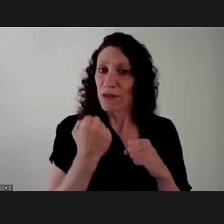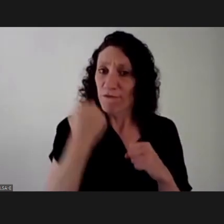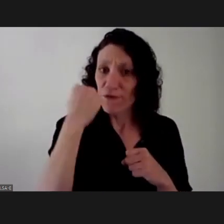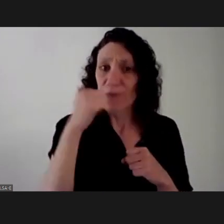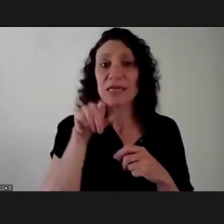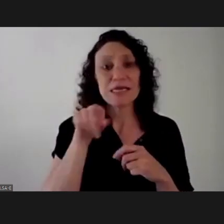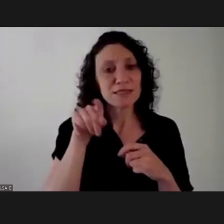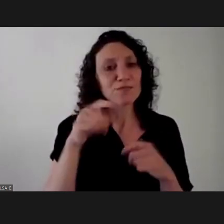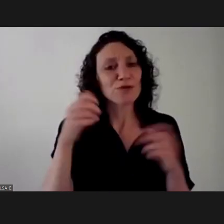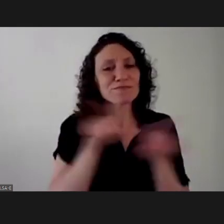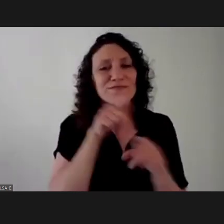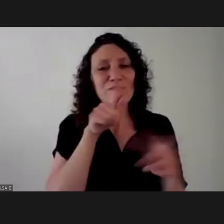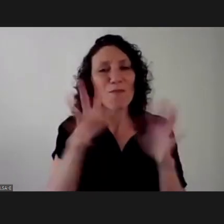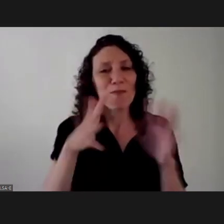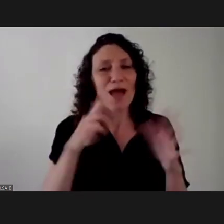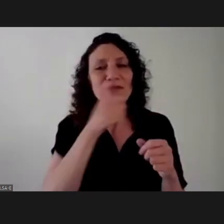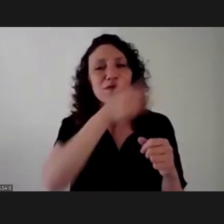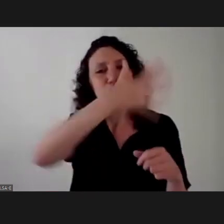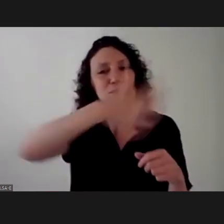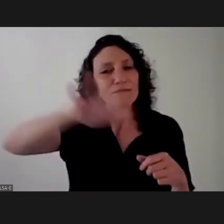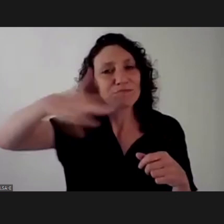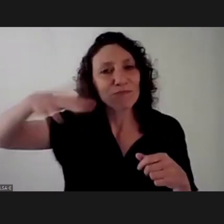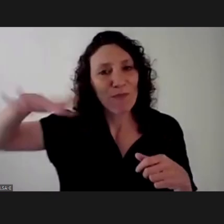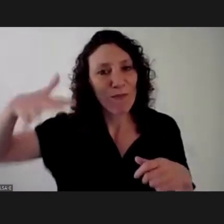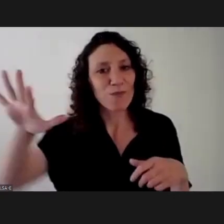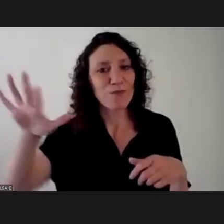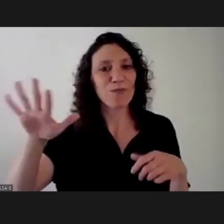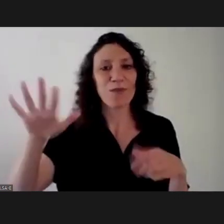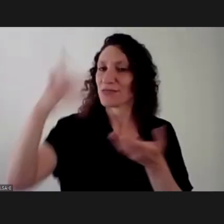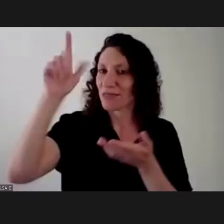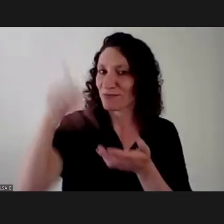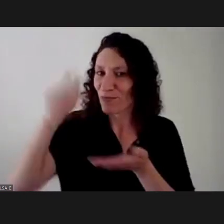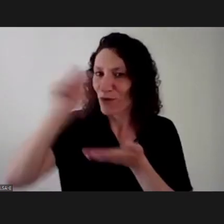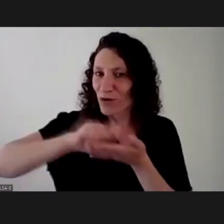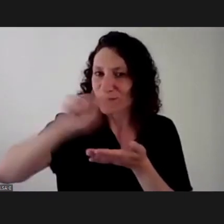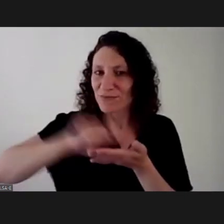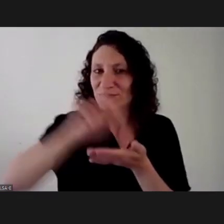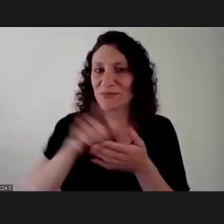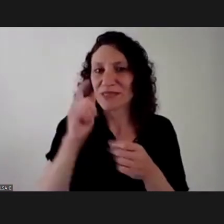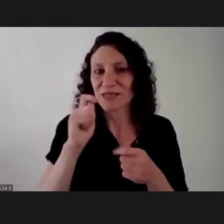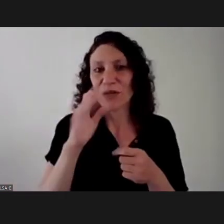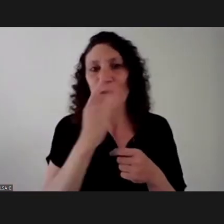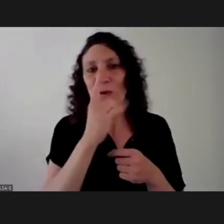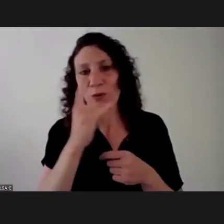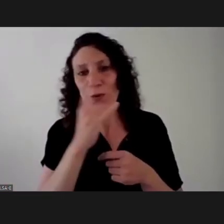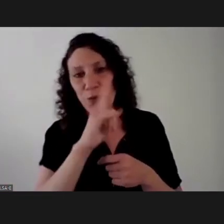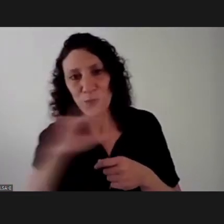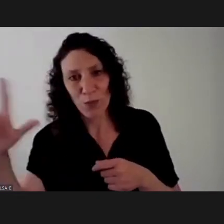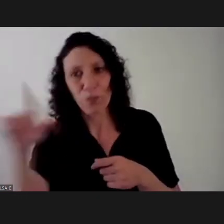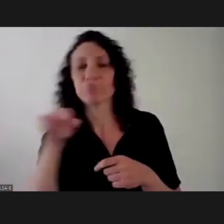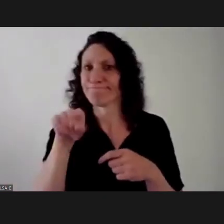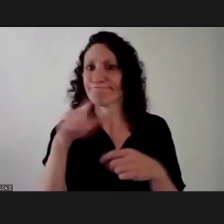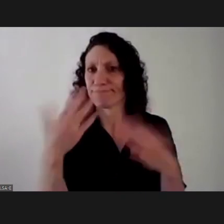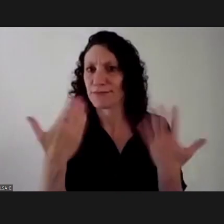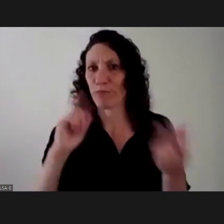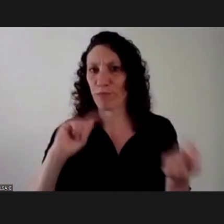and those waves that broke on this hypnotic novel by Virginia Woolf